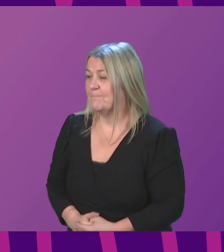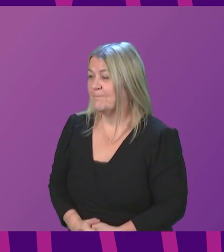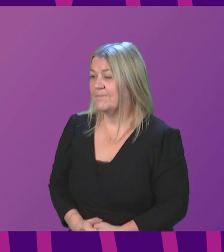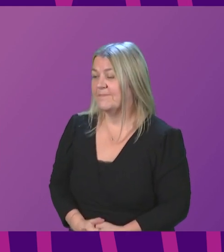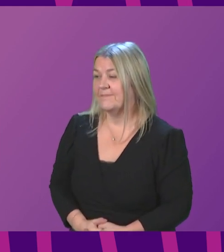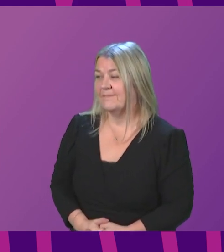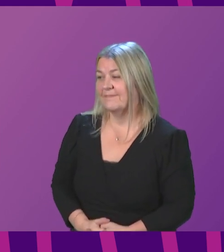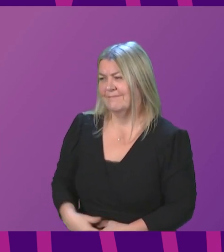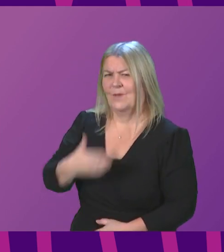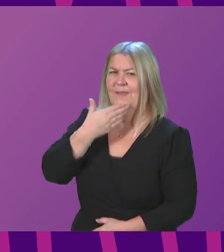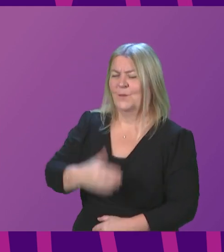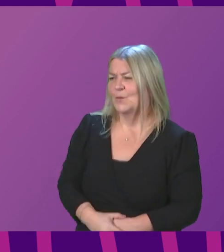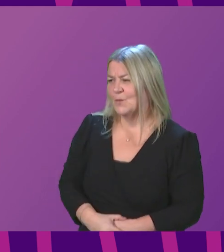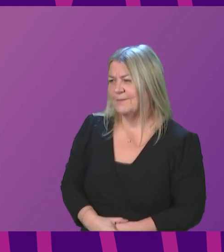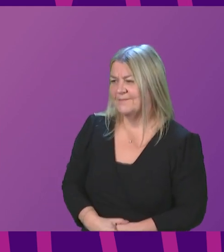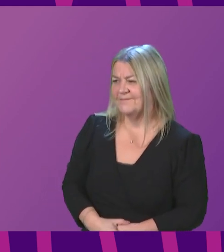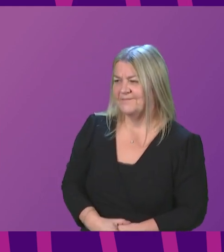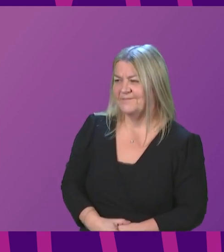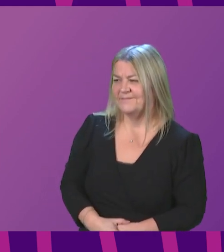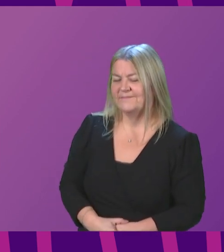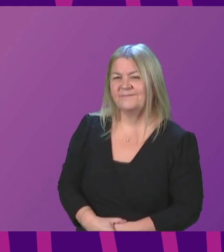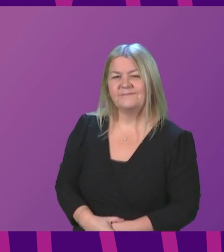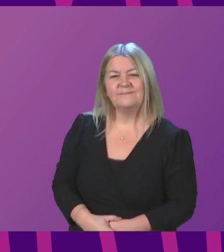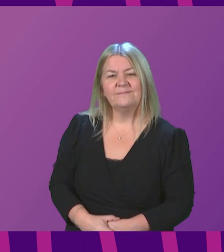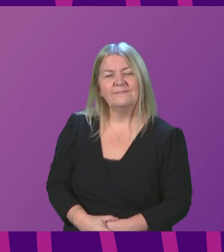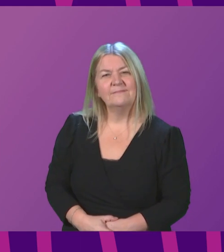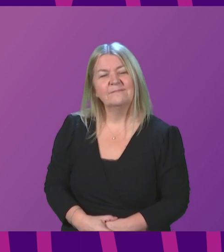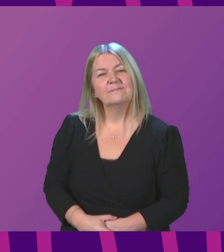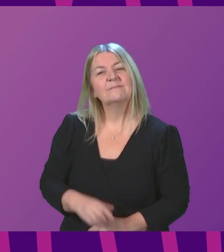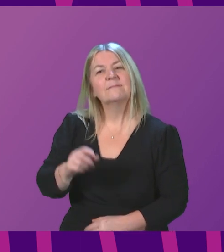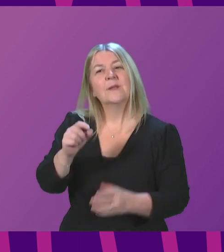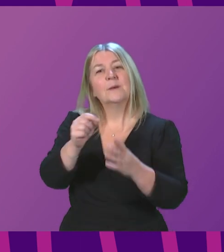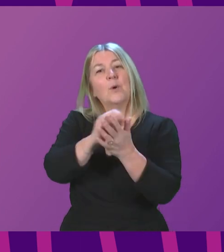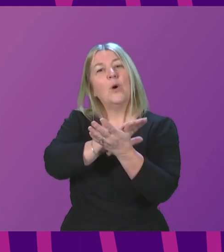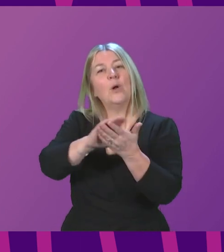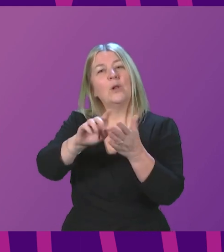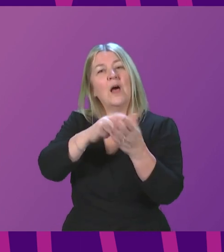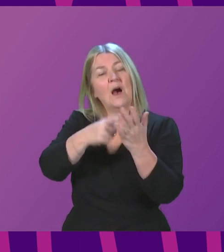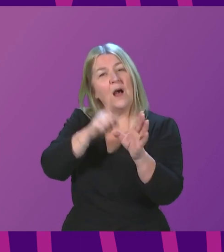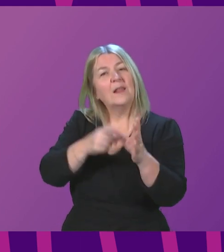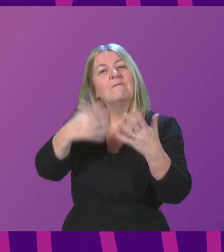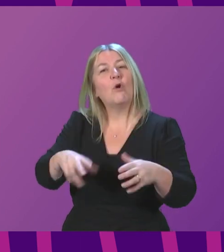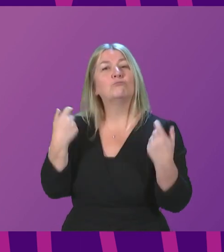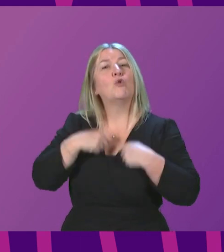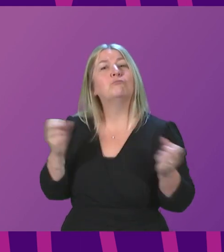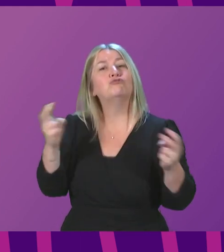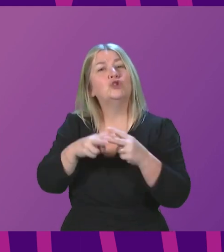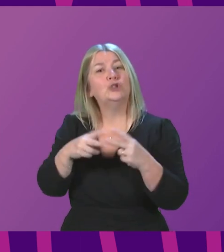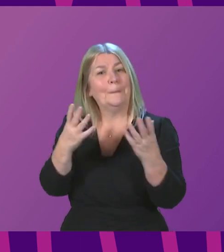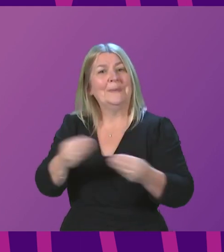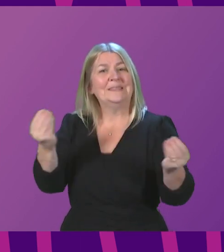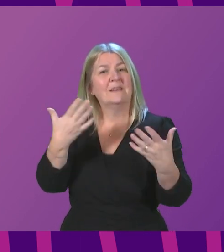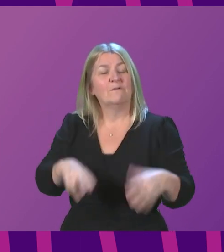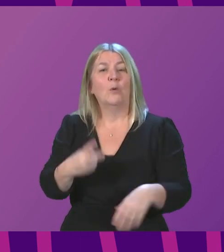Can I thank the First Minister for response Paul Harley from Cote Bridge has been missing since